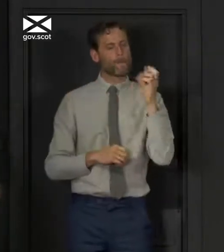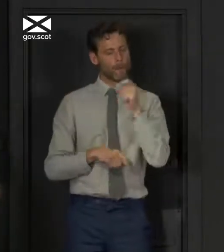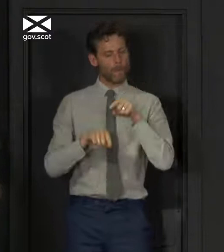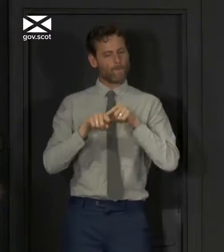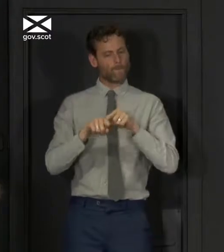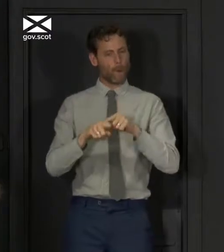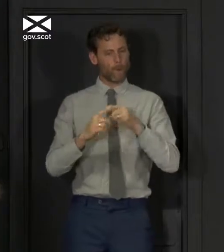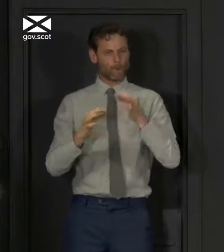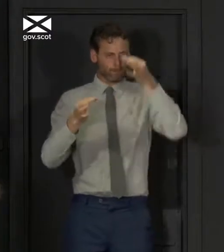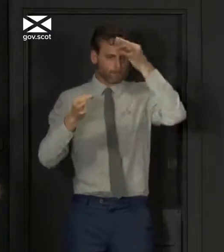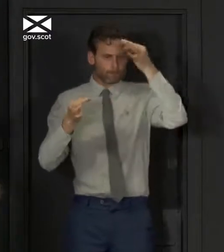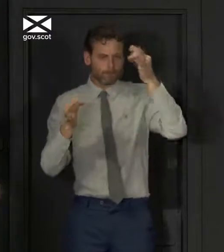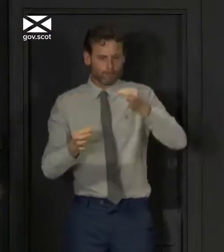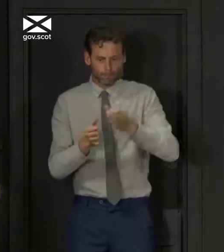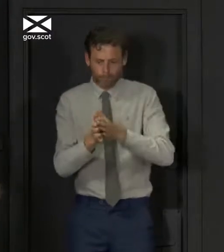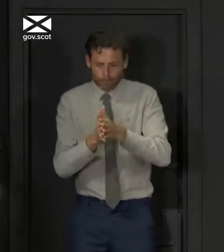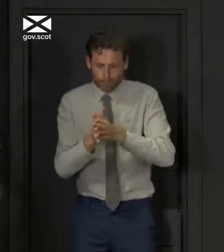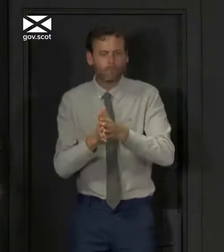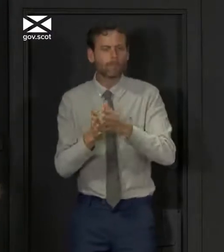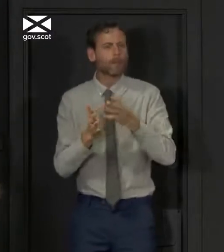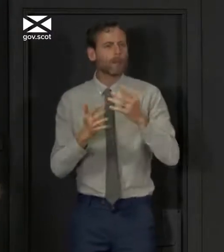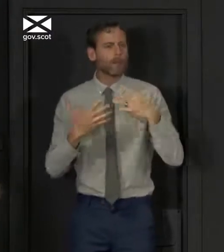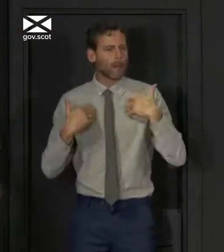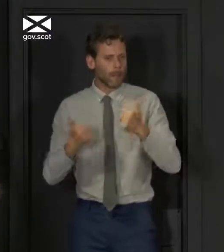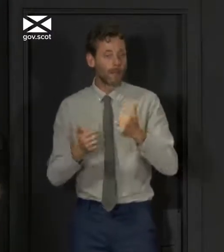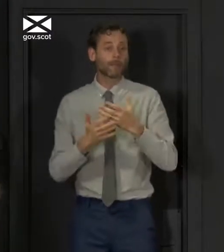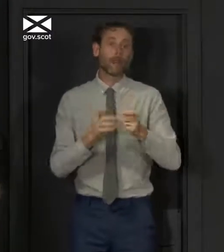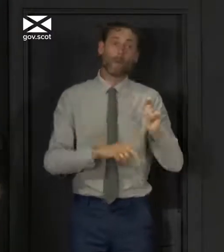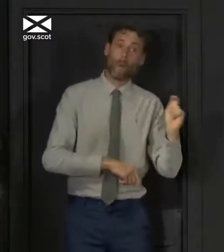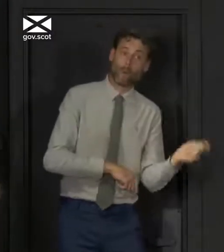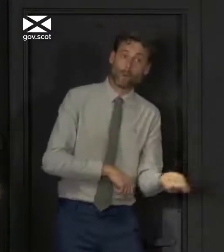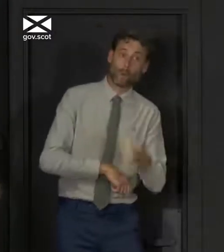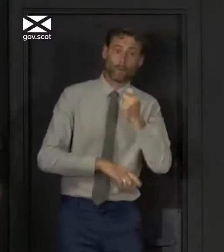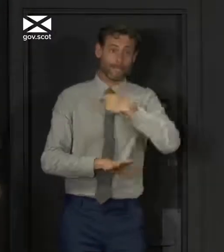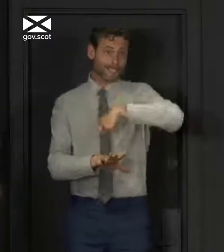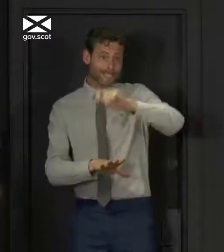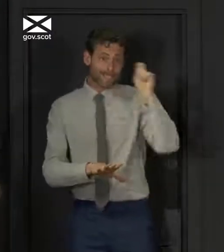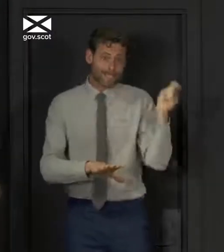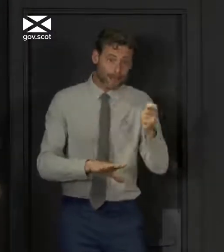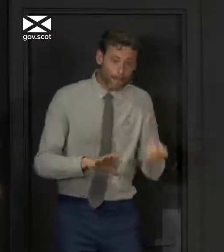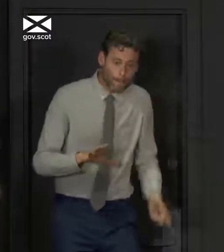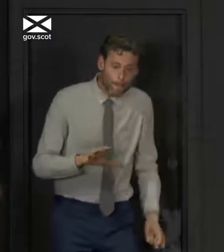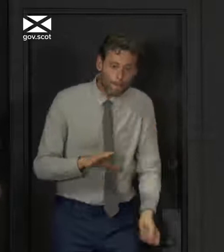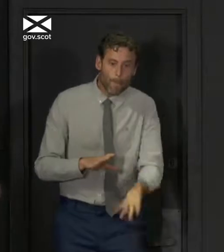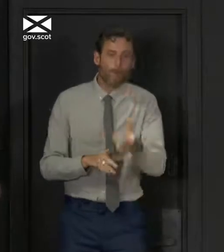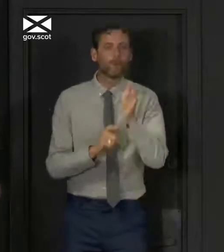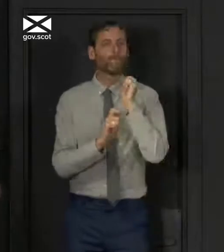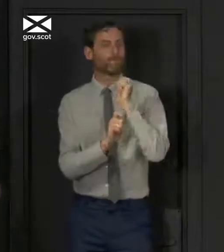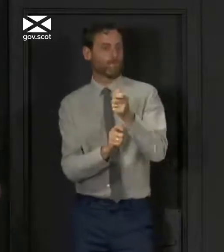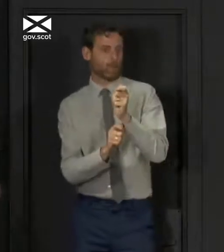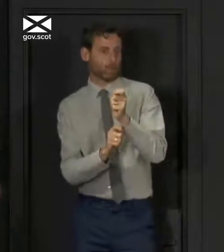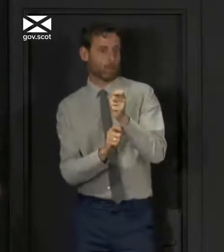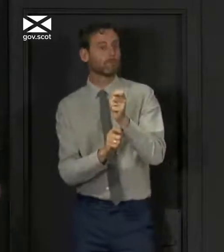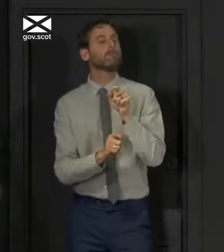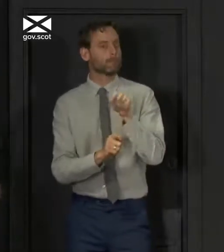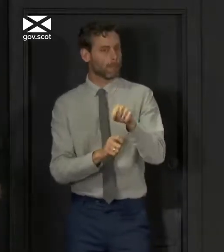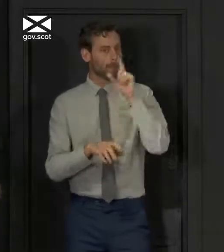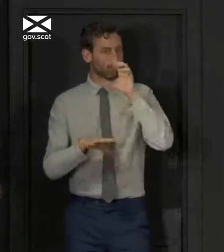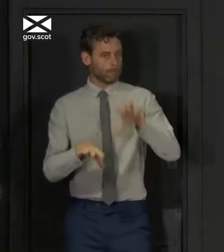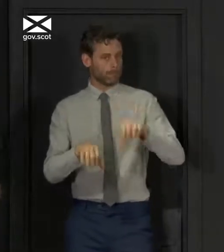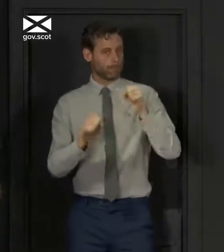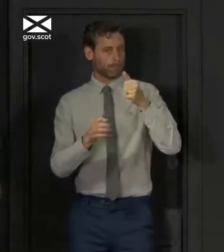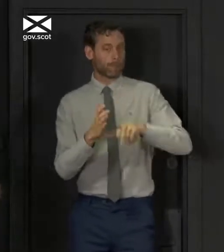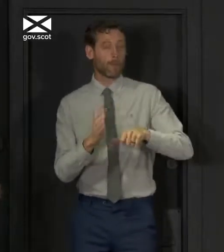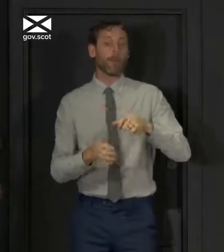hygiene practices, for example, golf, tennis, bowls and fishing. You will also be able from tomorrow